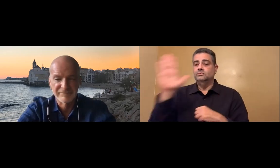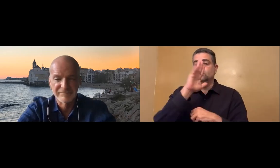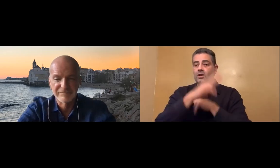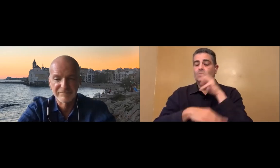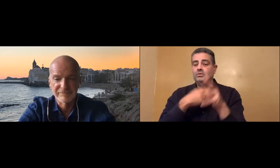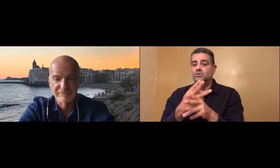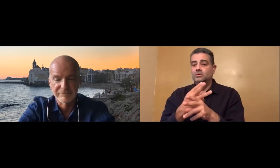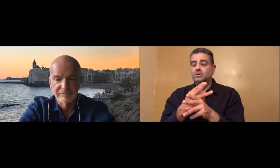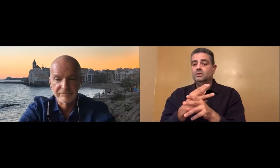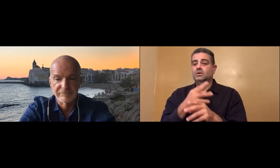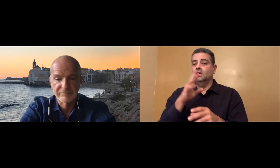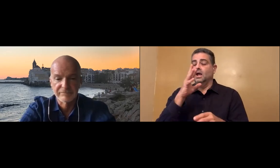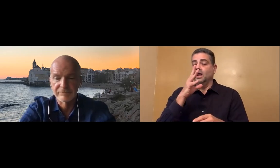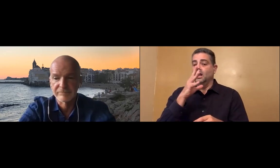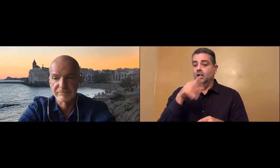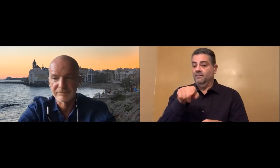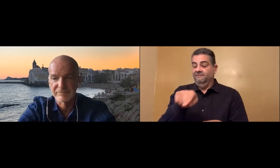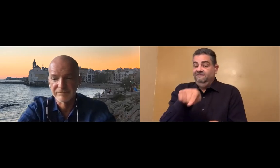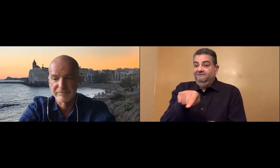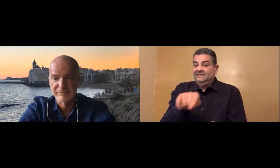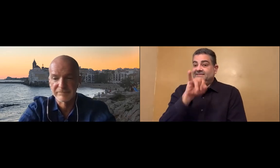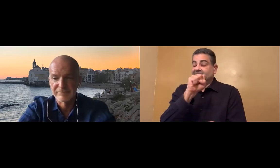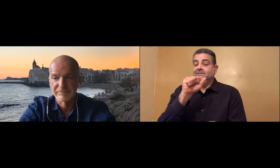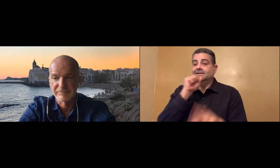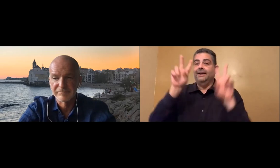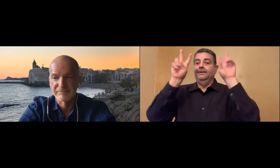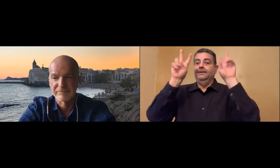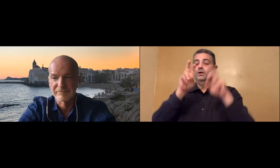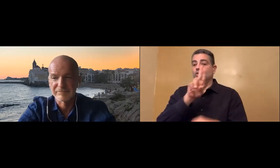Our software, though, is used in many countries around the world.